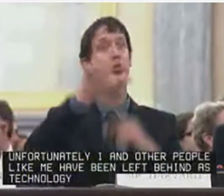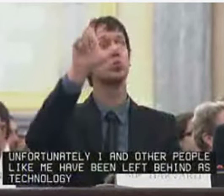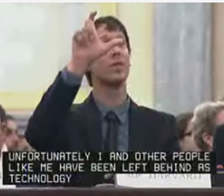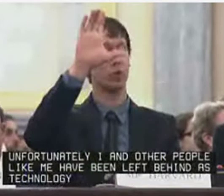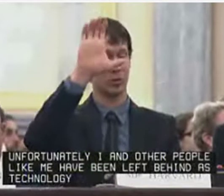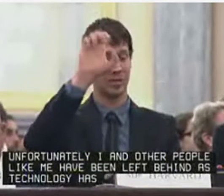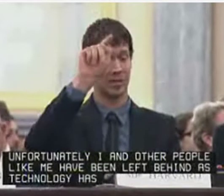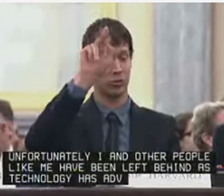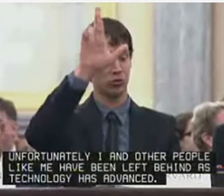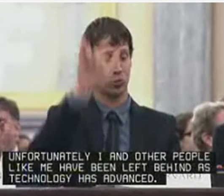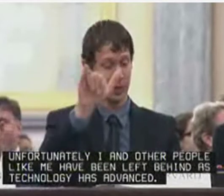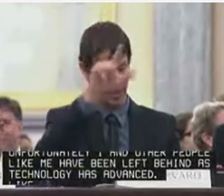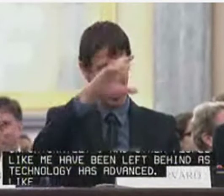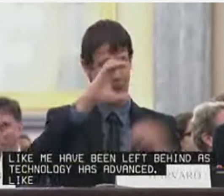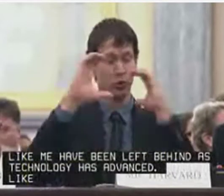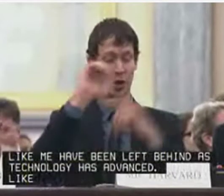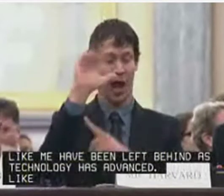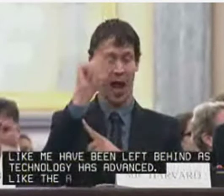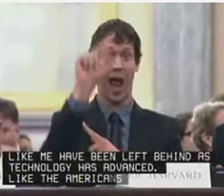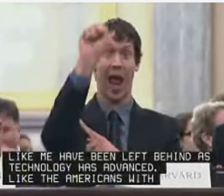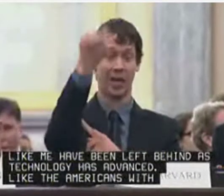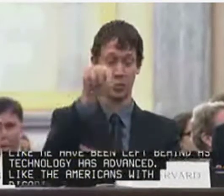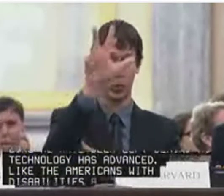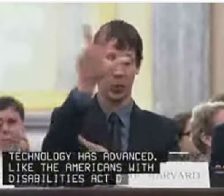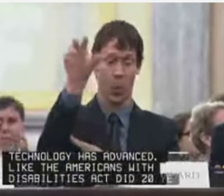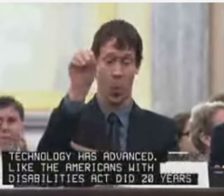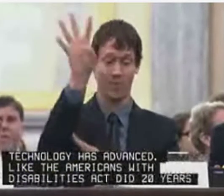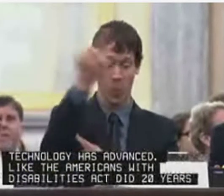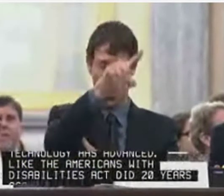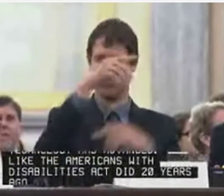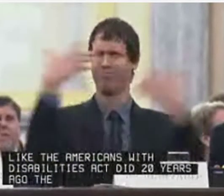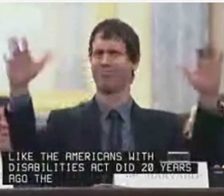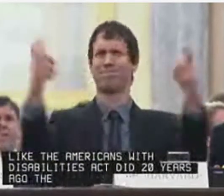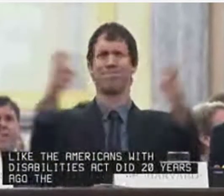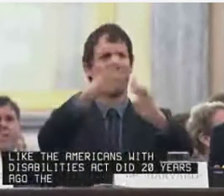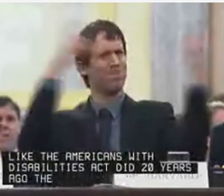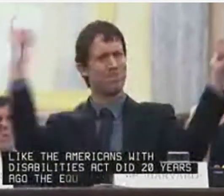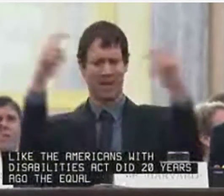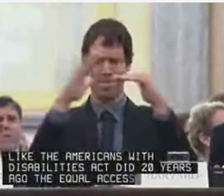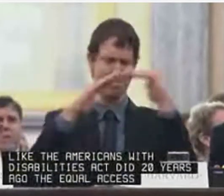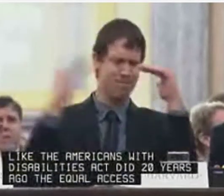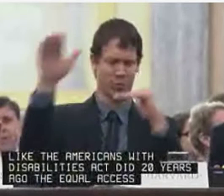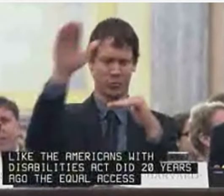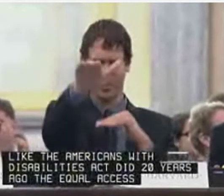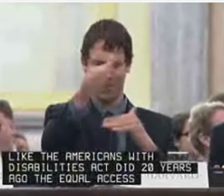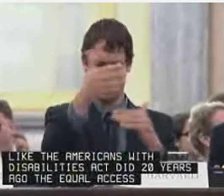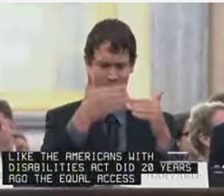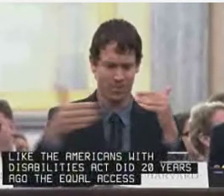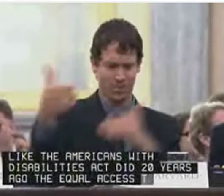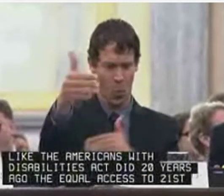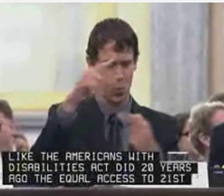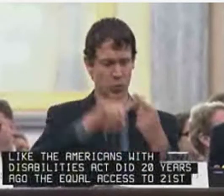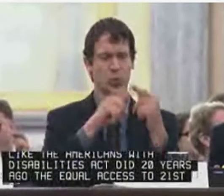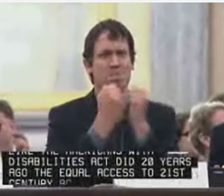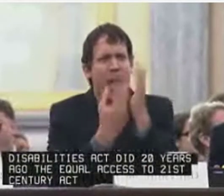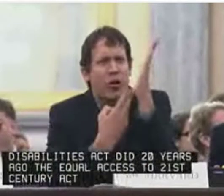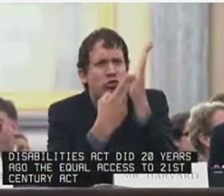20 years ago, the Equal Access to 21st Century Communications Act, S3304, is a major step